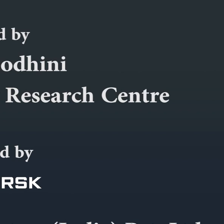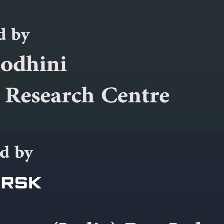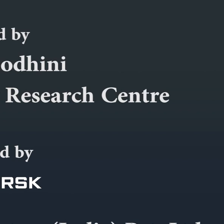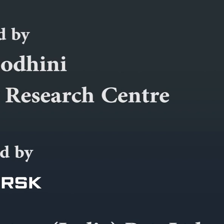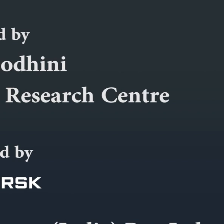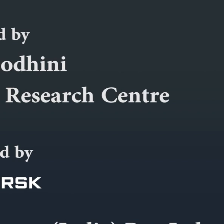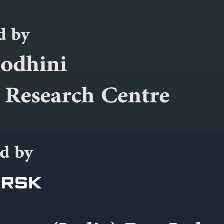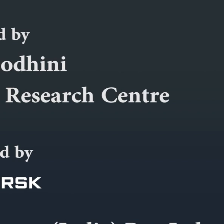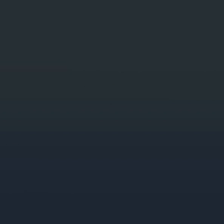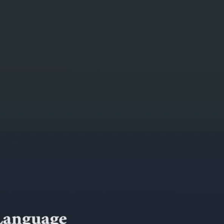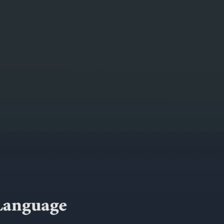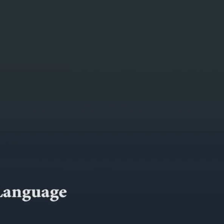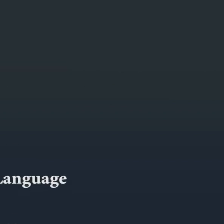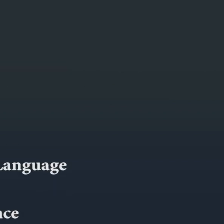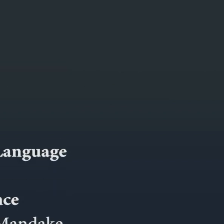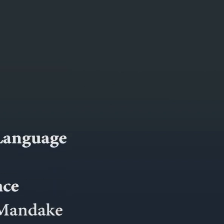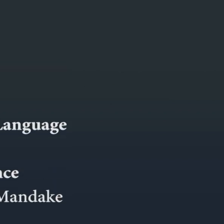Second, with in To